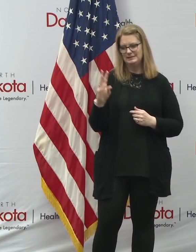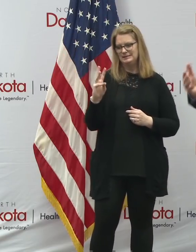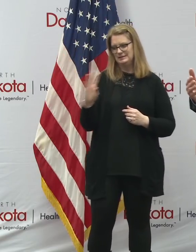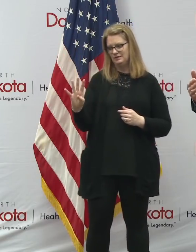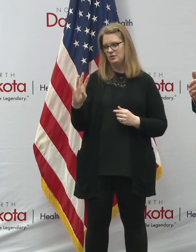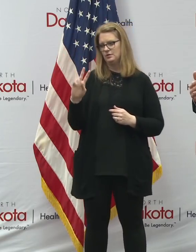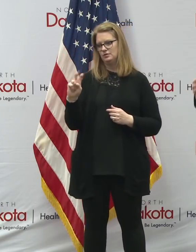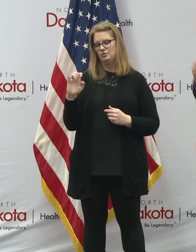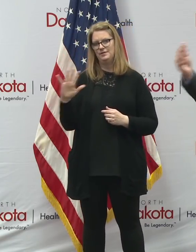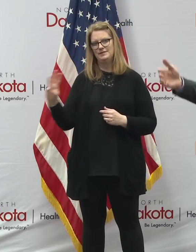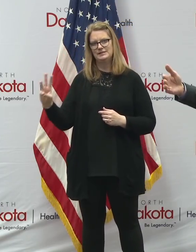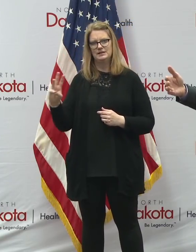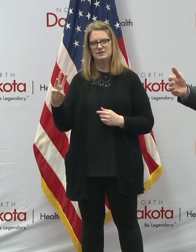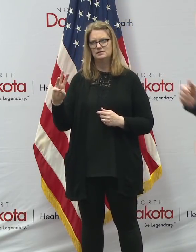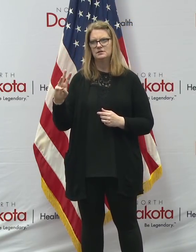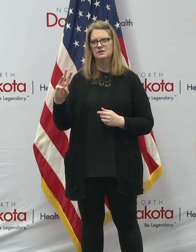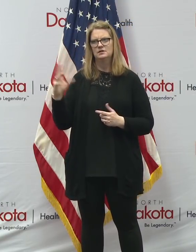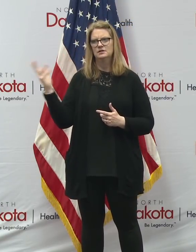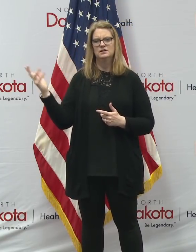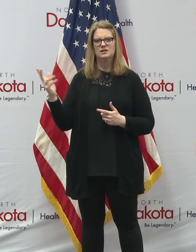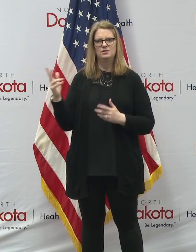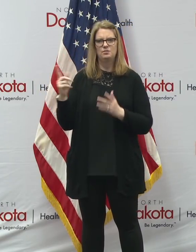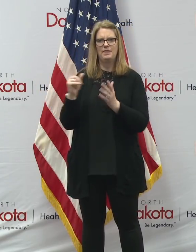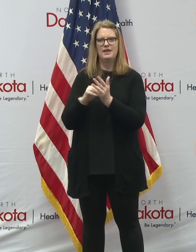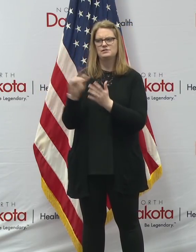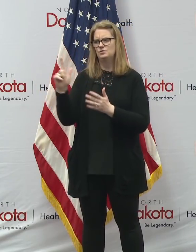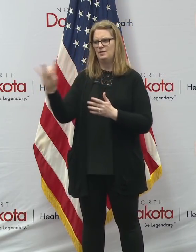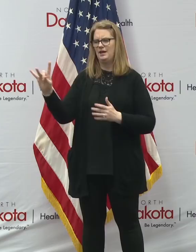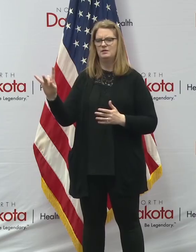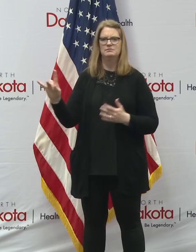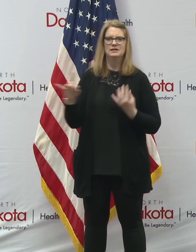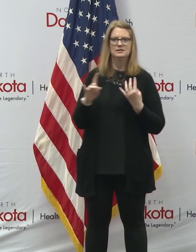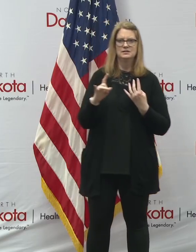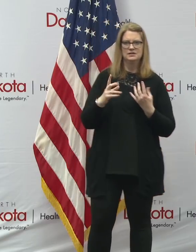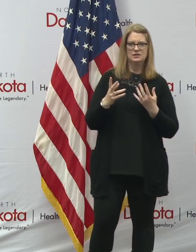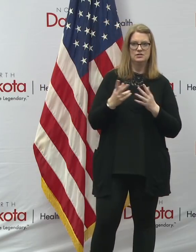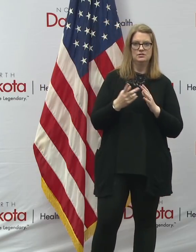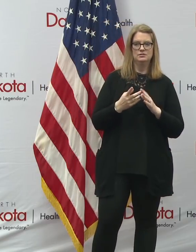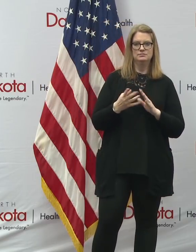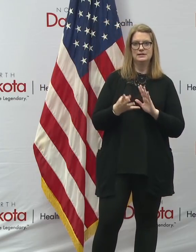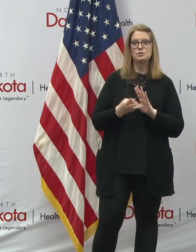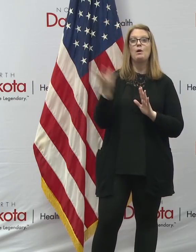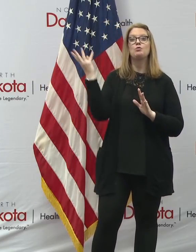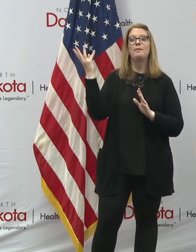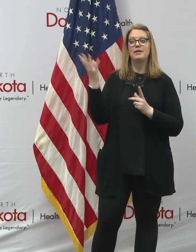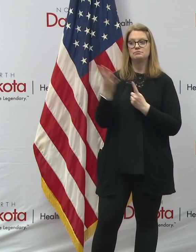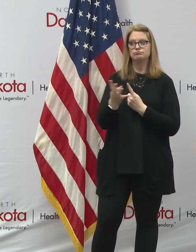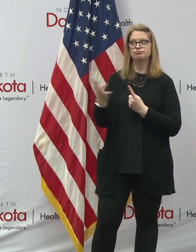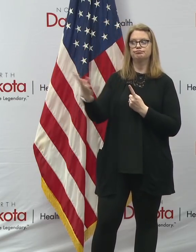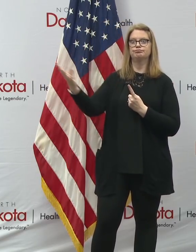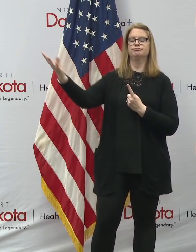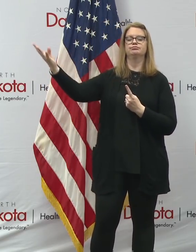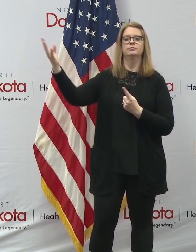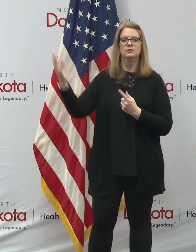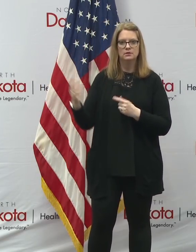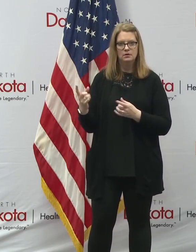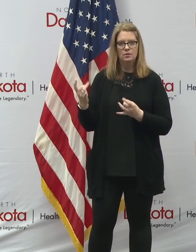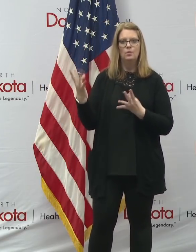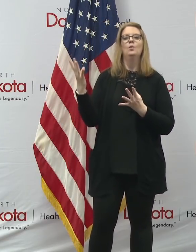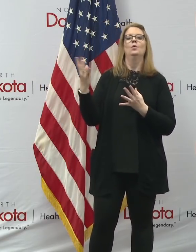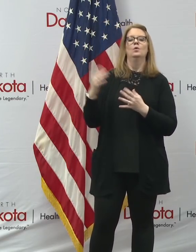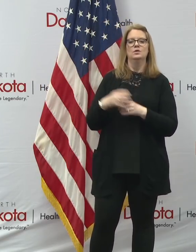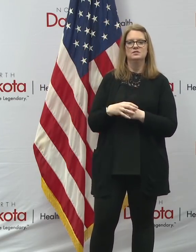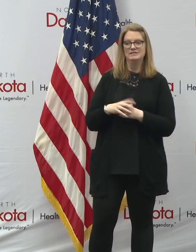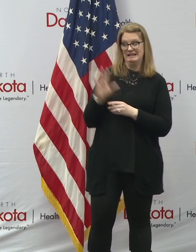64, 256, know, 1,028. I mean, you're doubling even more logarithmically. So anyway,